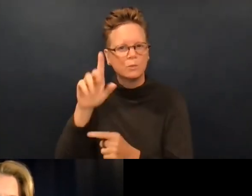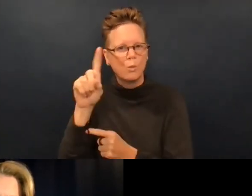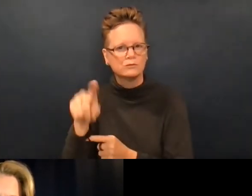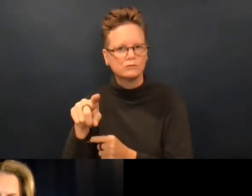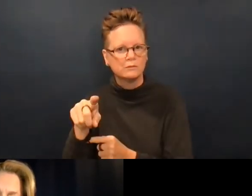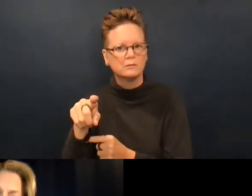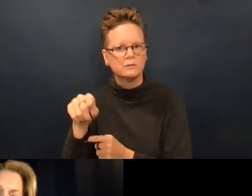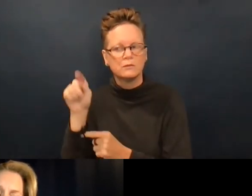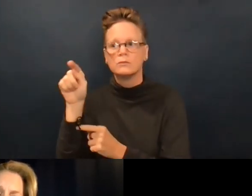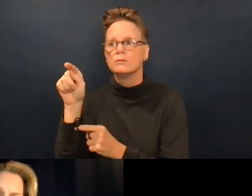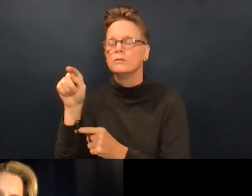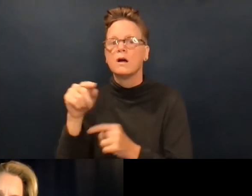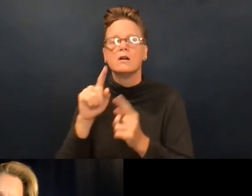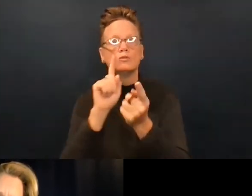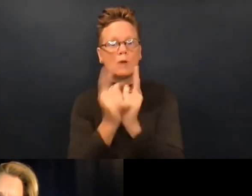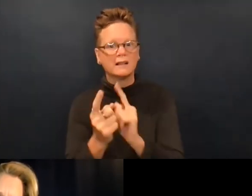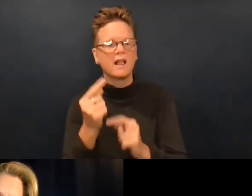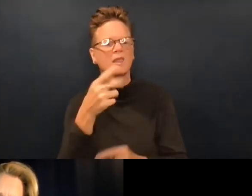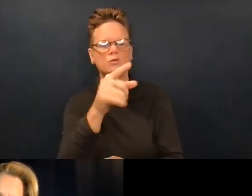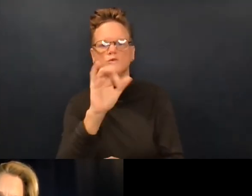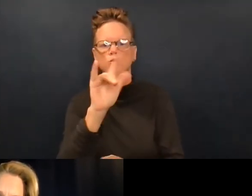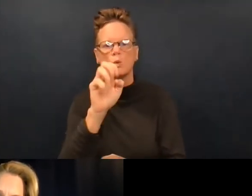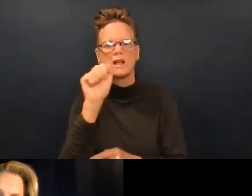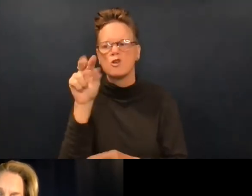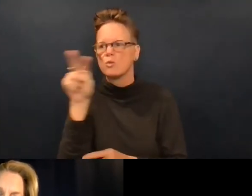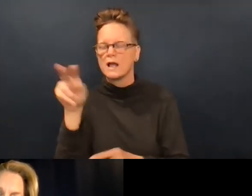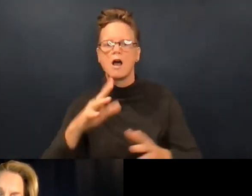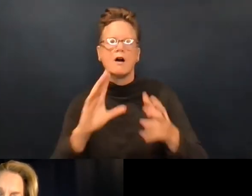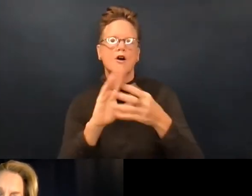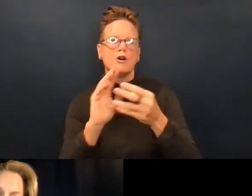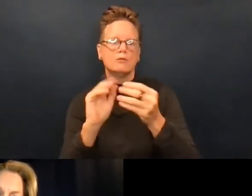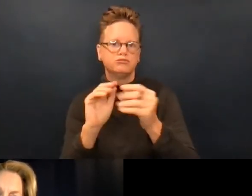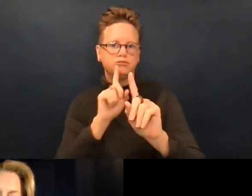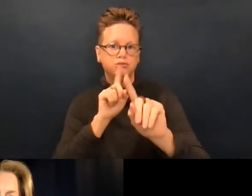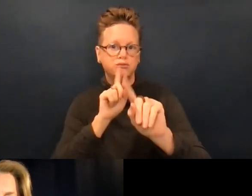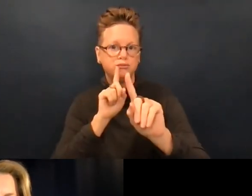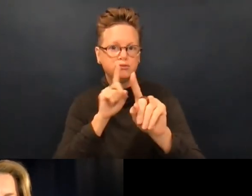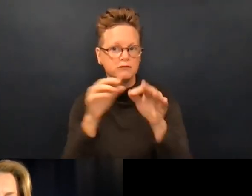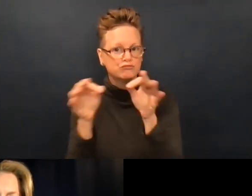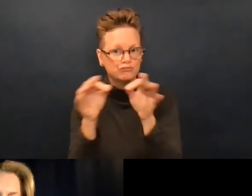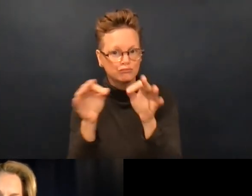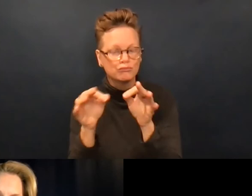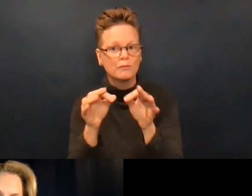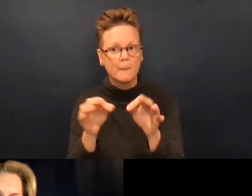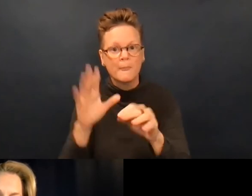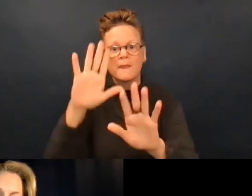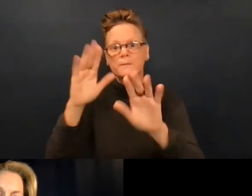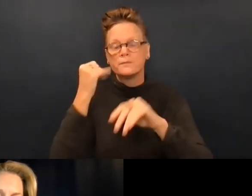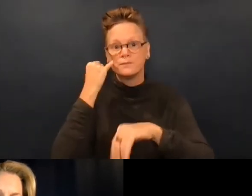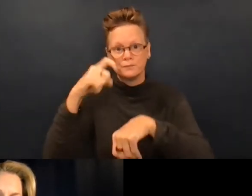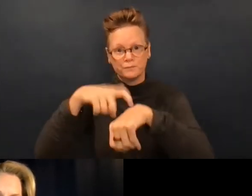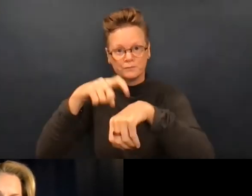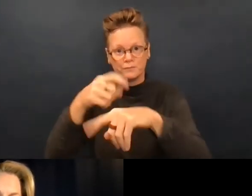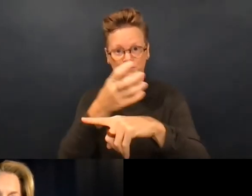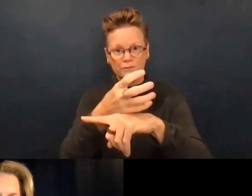again and translate your questions from English to ASL. And then Julie is able to read the question or see me and